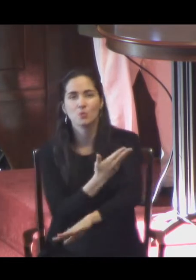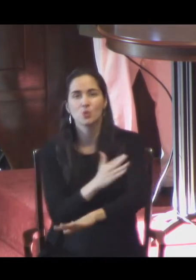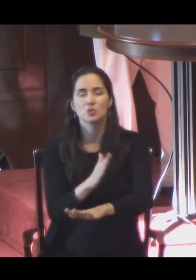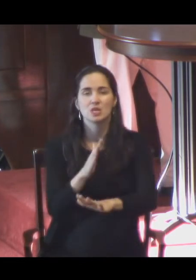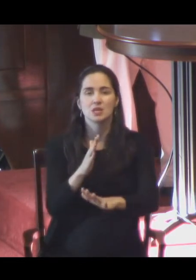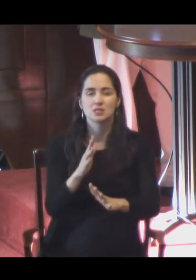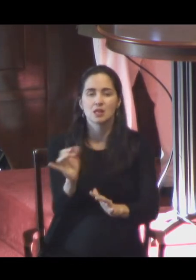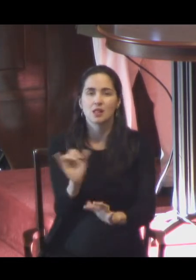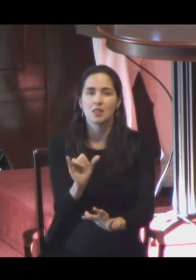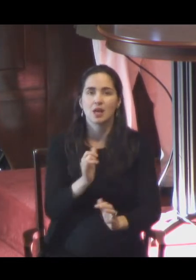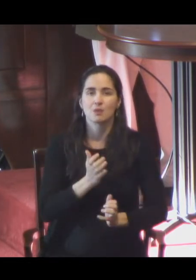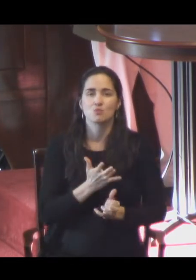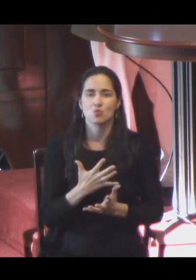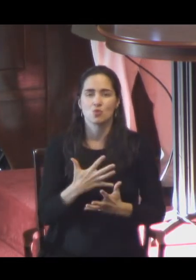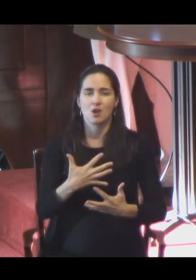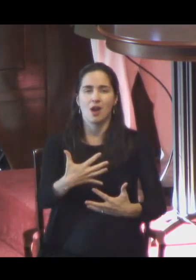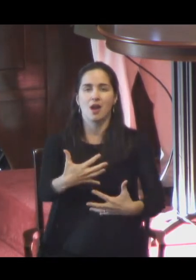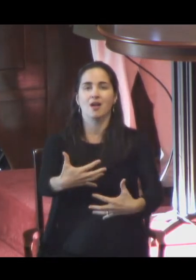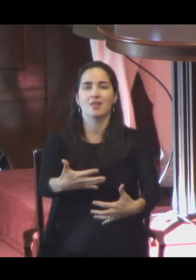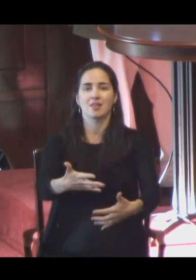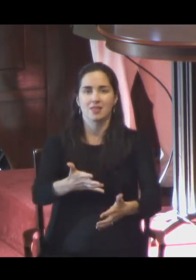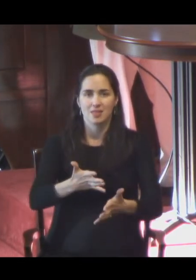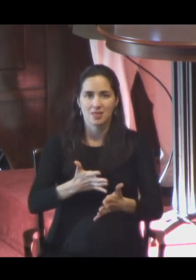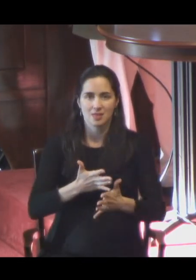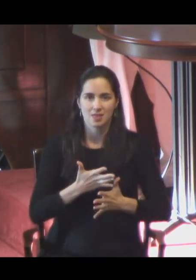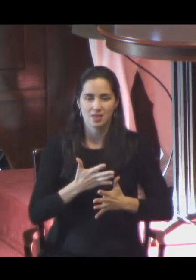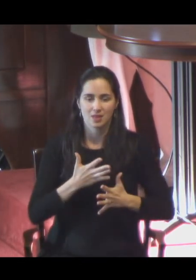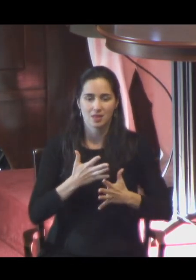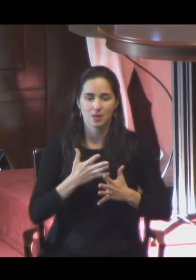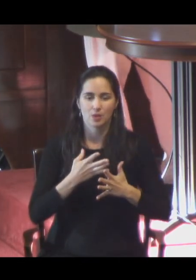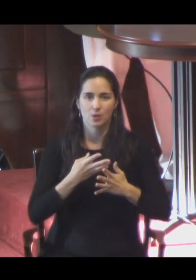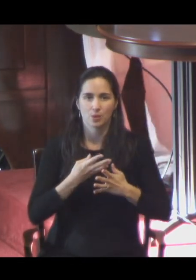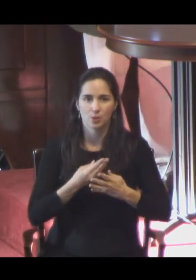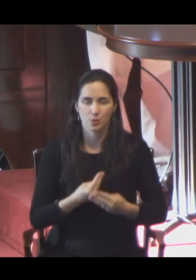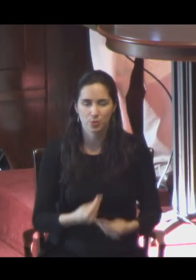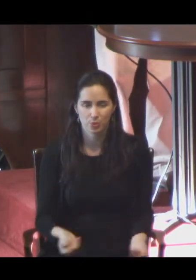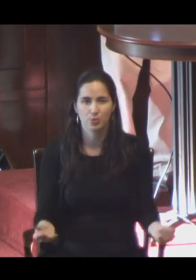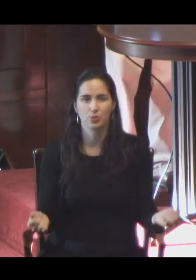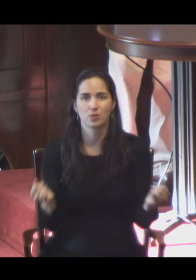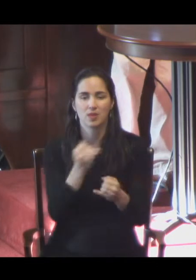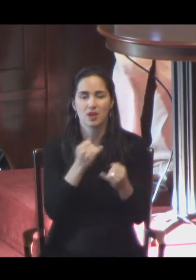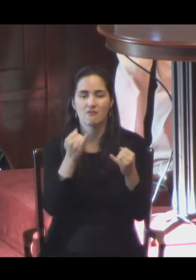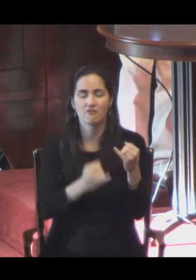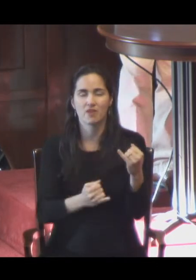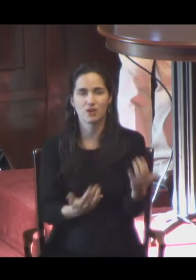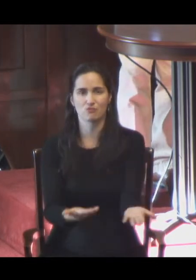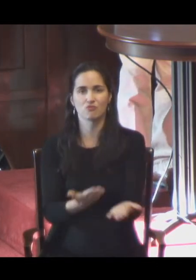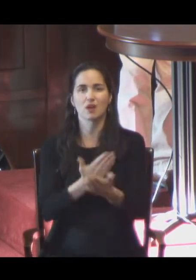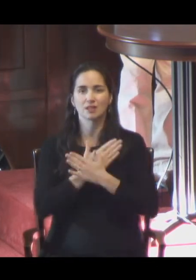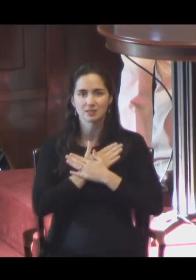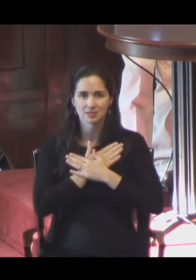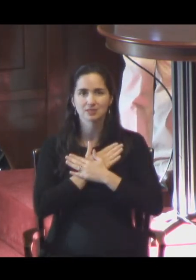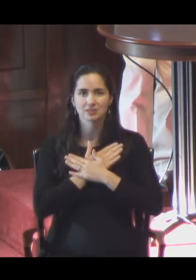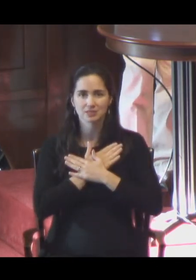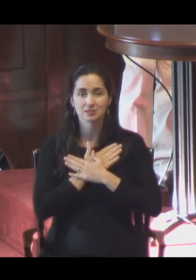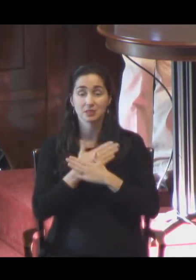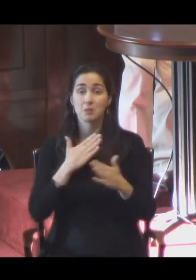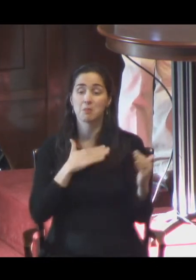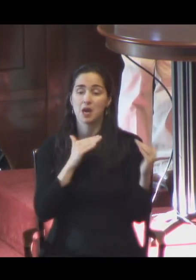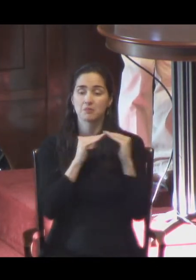And you feel like it's a human body finally expiring or resting, finding rest. My colleague Mako Fuchimura also produced some